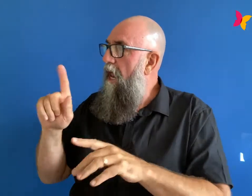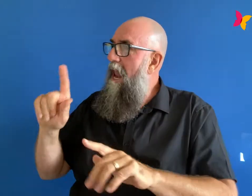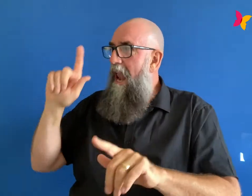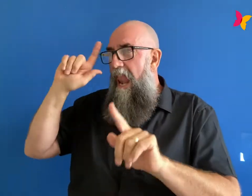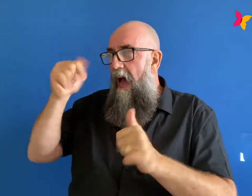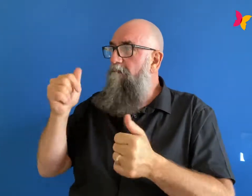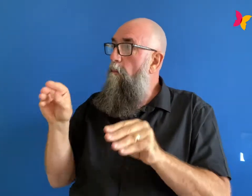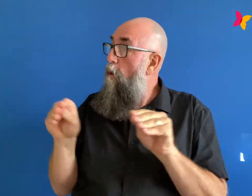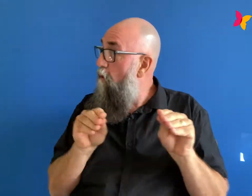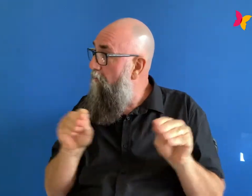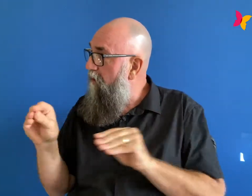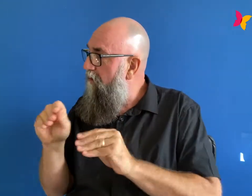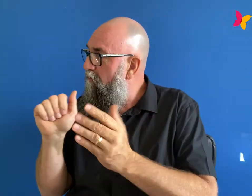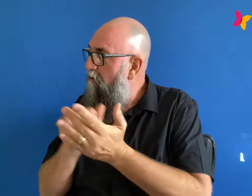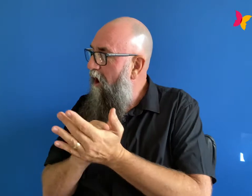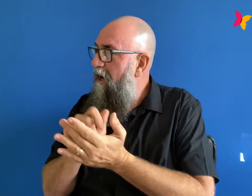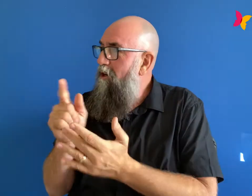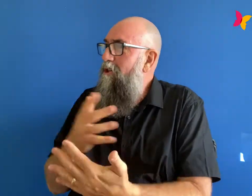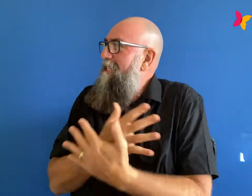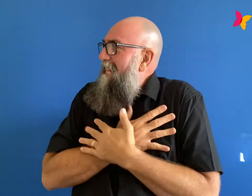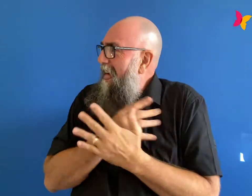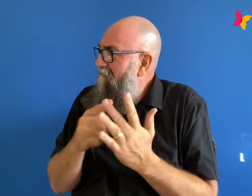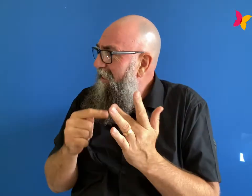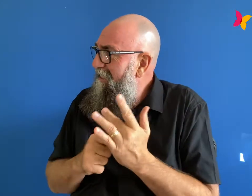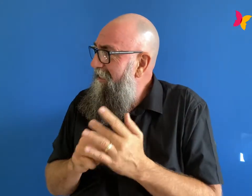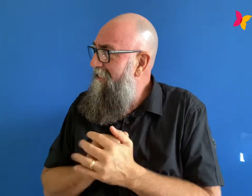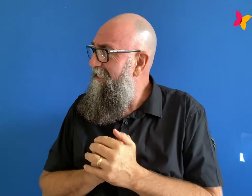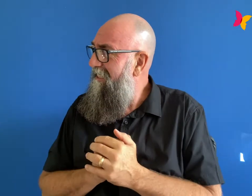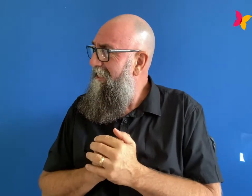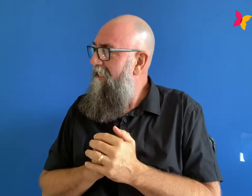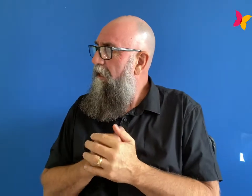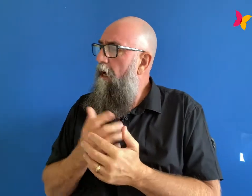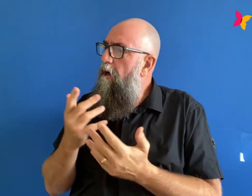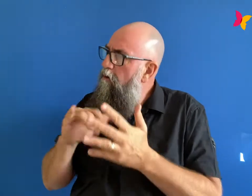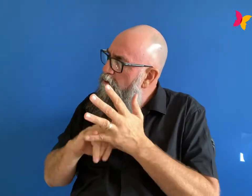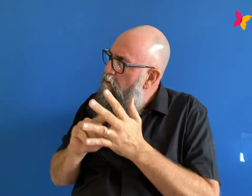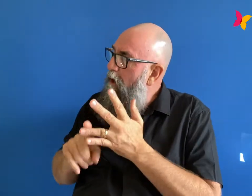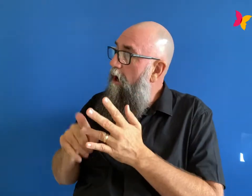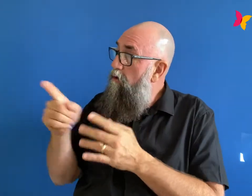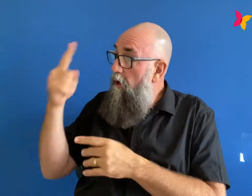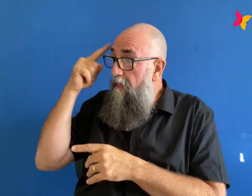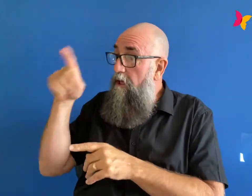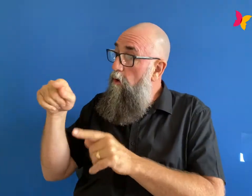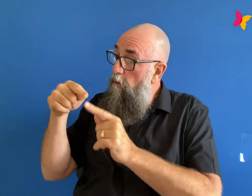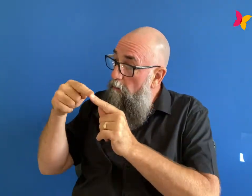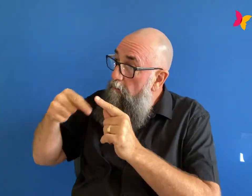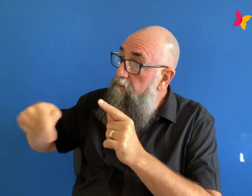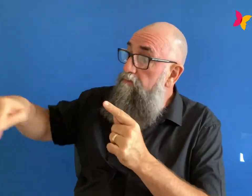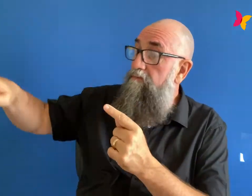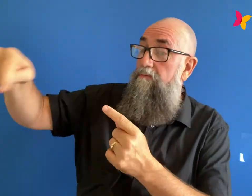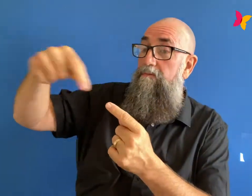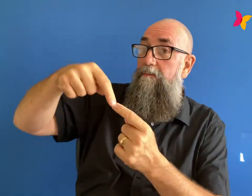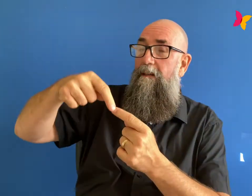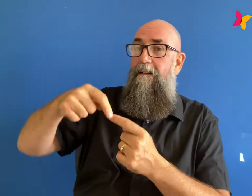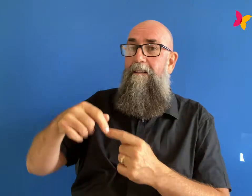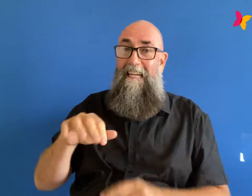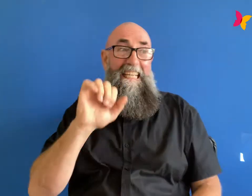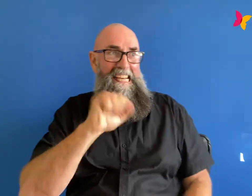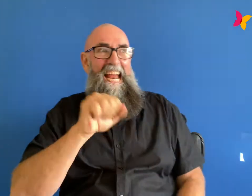adulation part you just enjoyed the movement is this finding a way back to that without a doubt yeah it's that